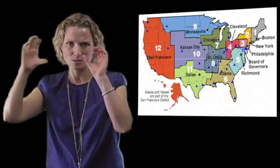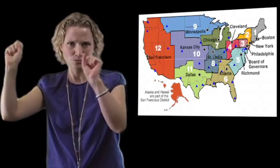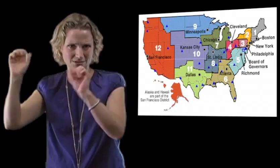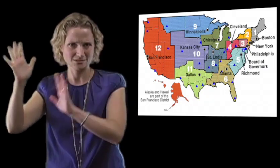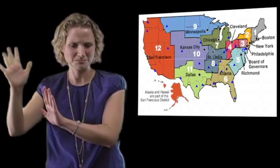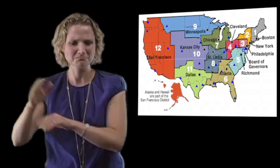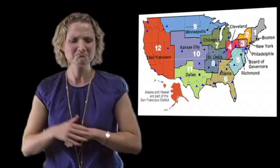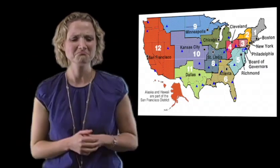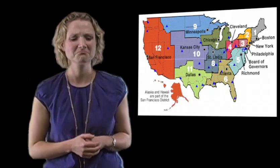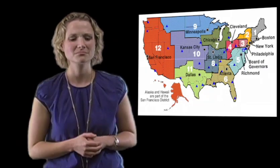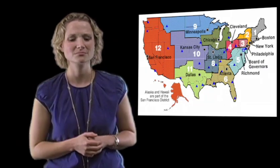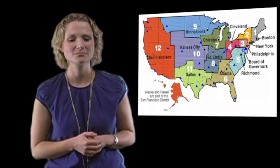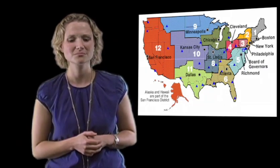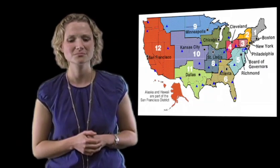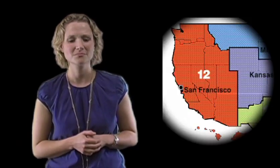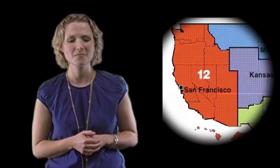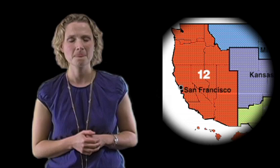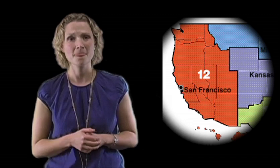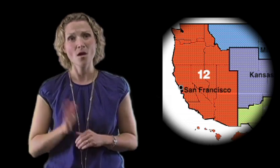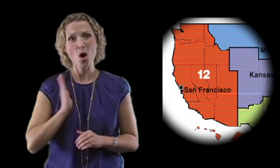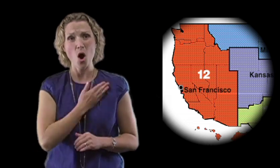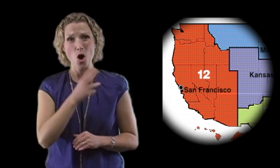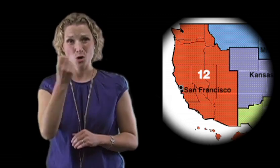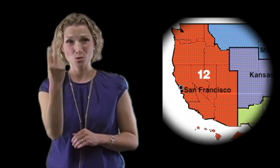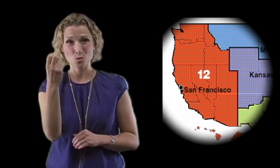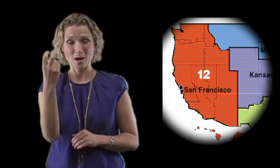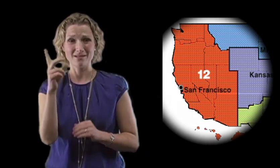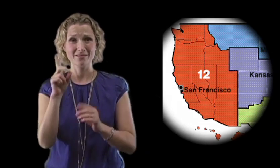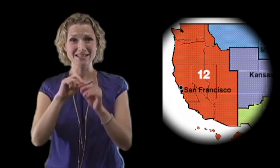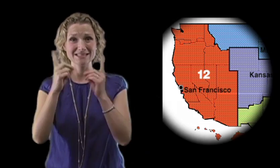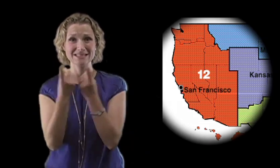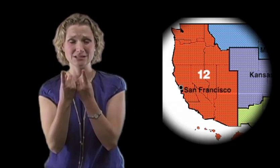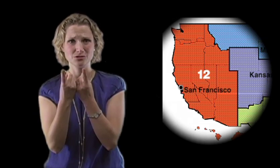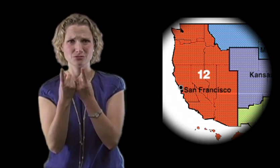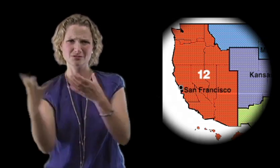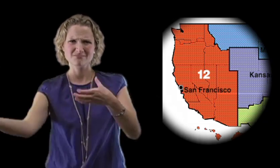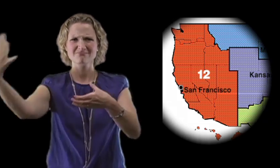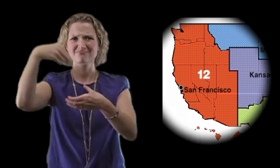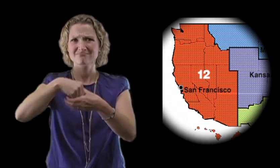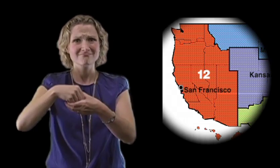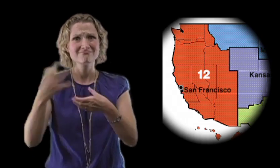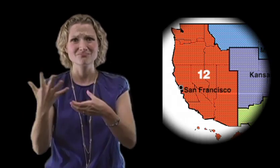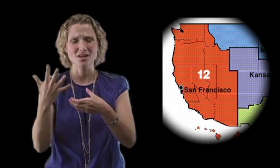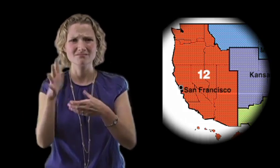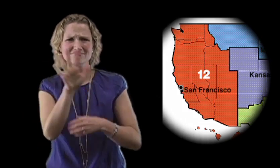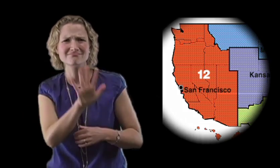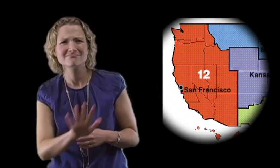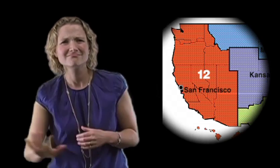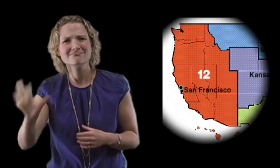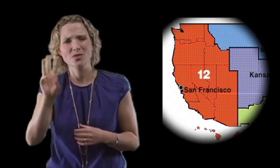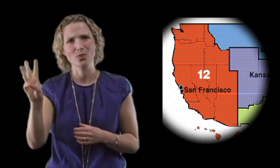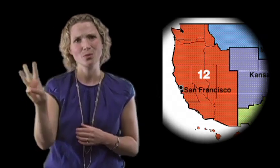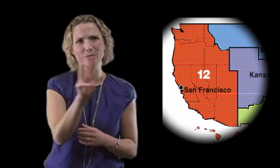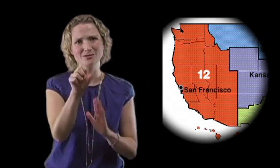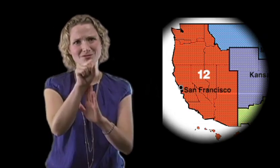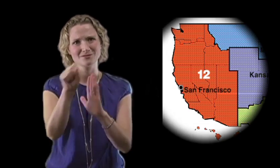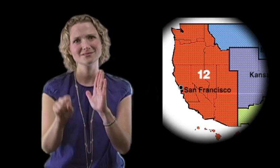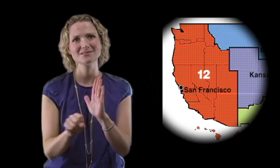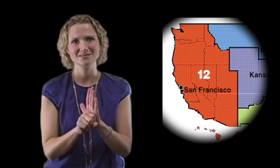They work more closely with Congress and the President. Our 12th district includes the nine western